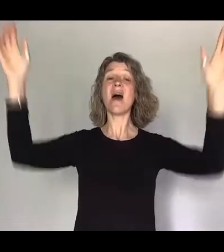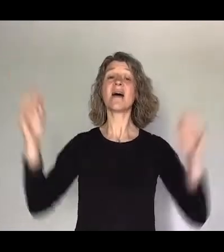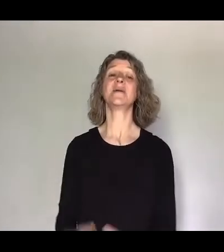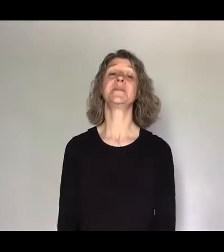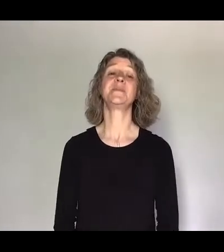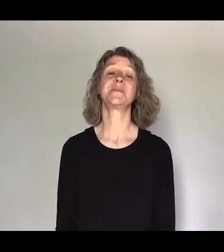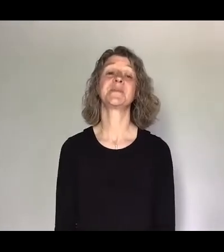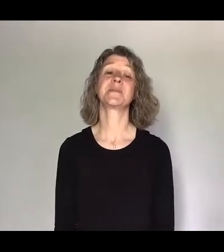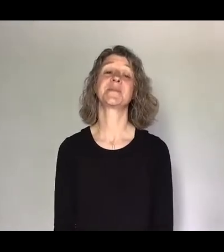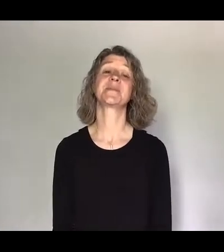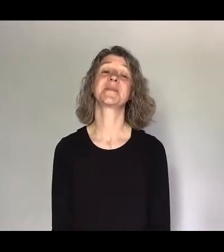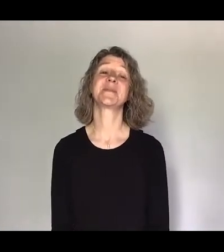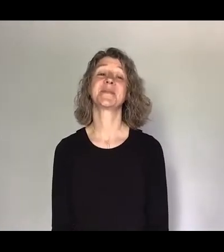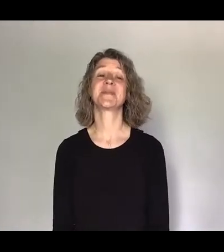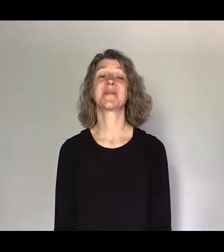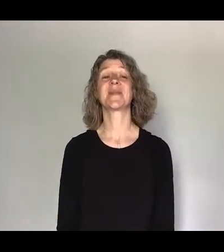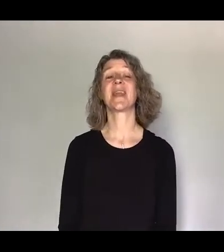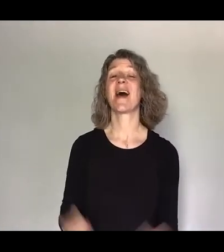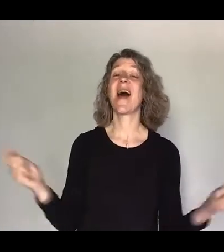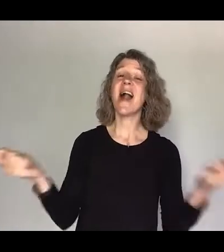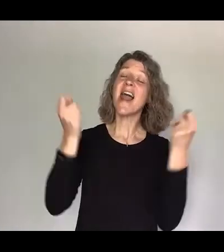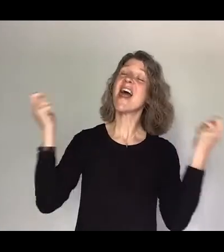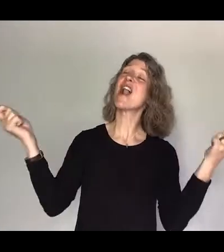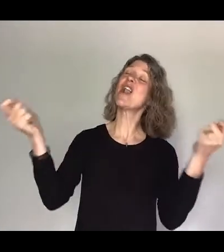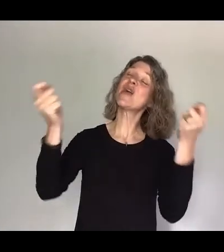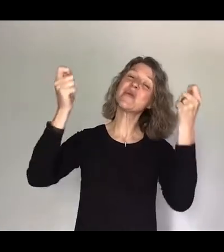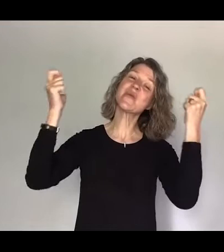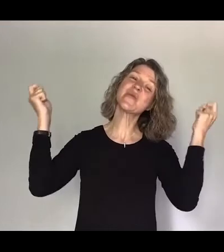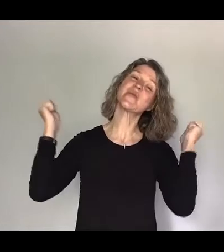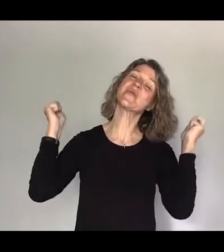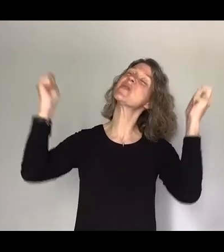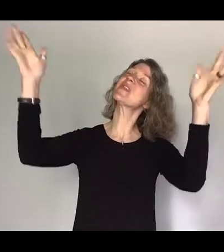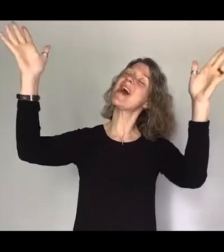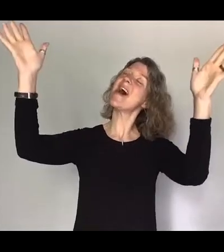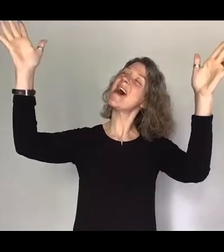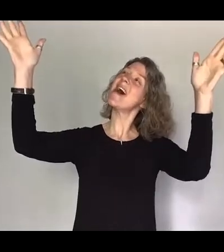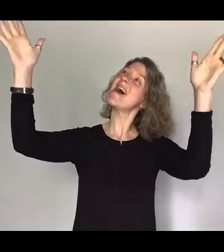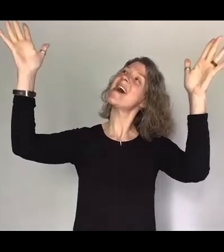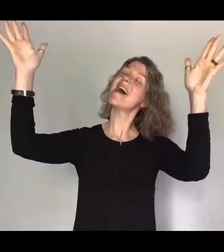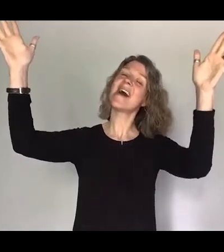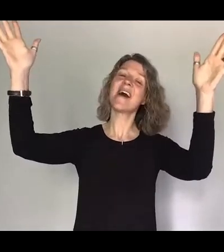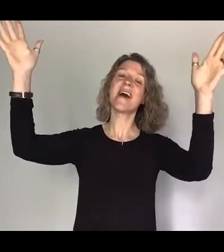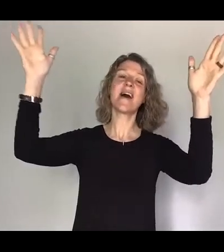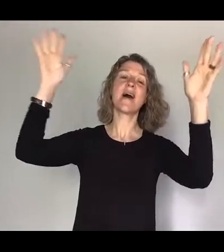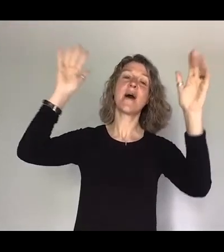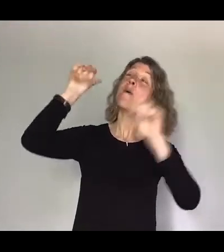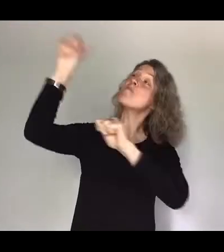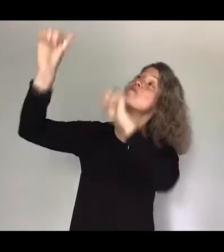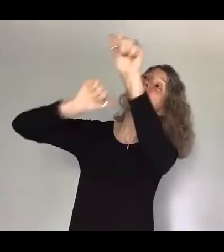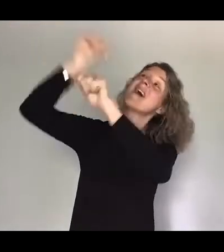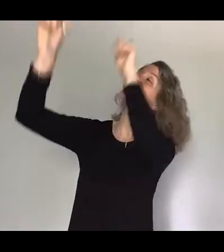hallelujah Hallelujah, praise the